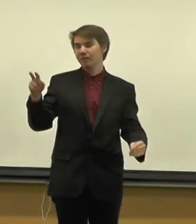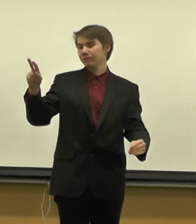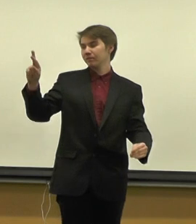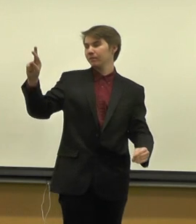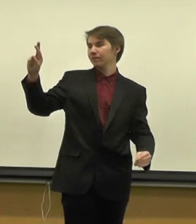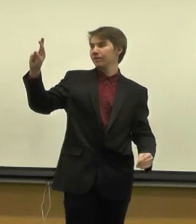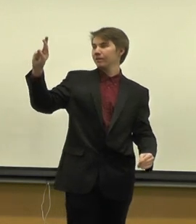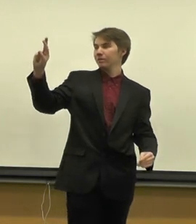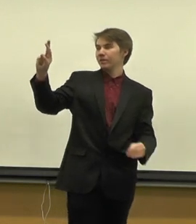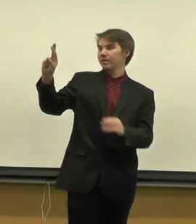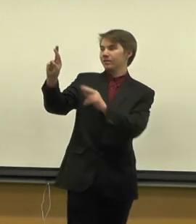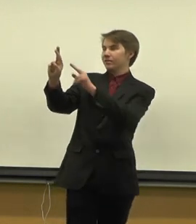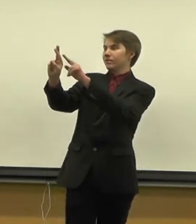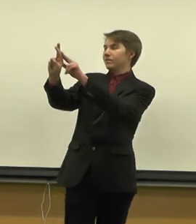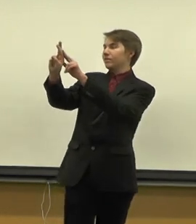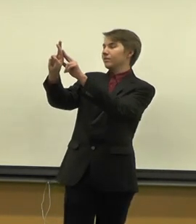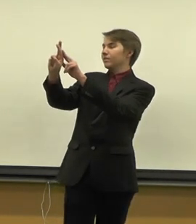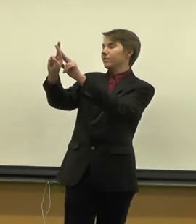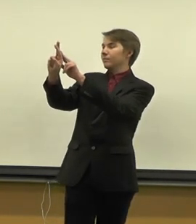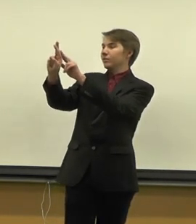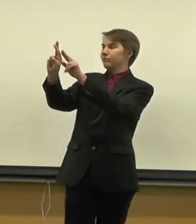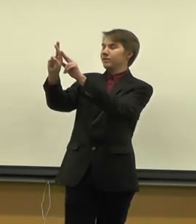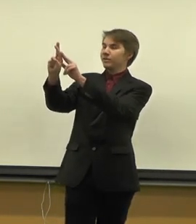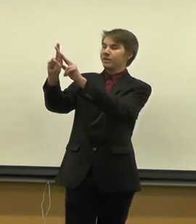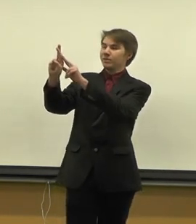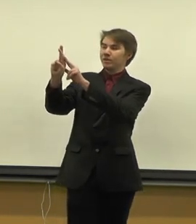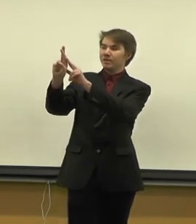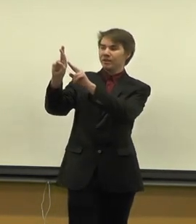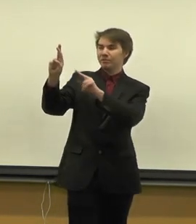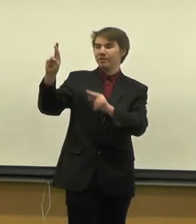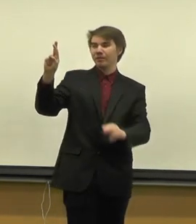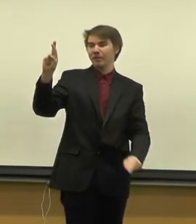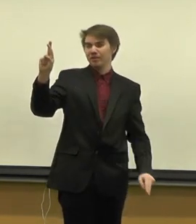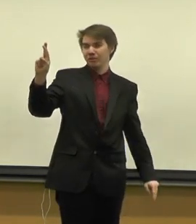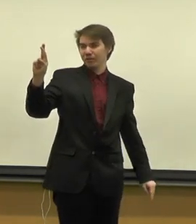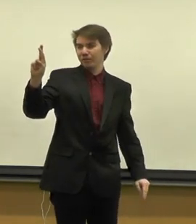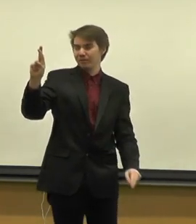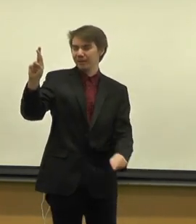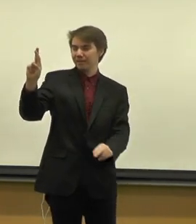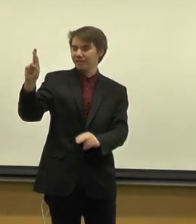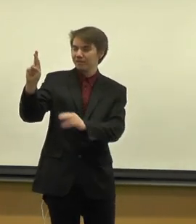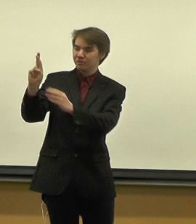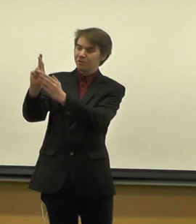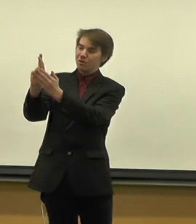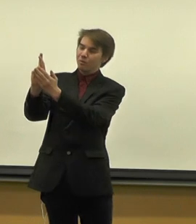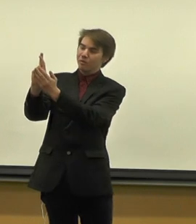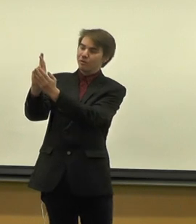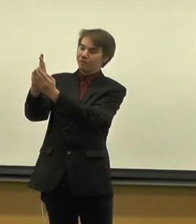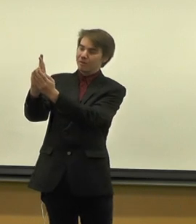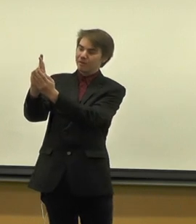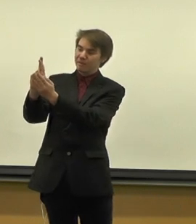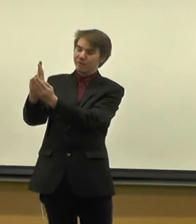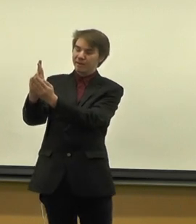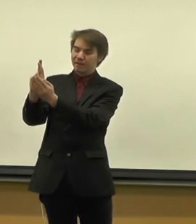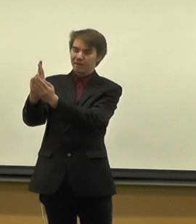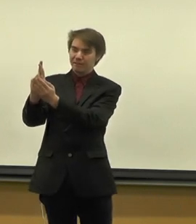R, you take your middle finger and your index finger and you curl them like this with your thumb coming right here.